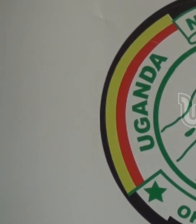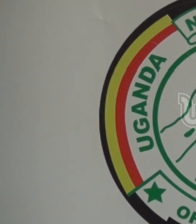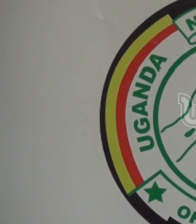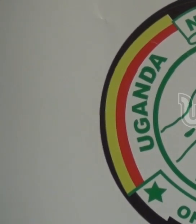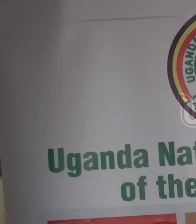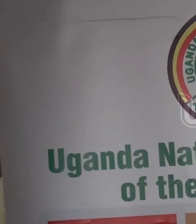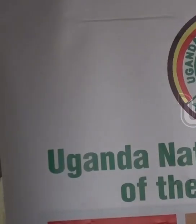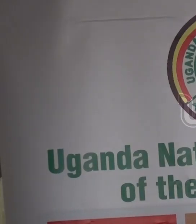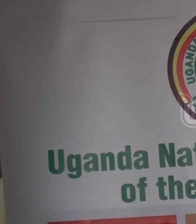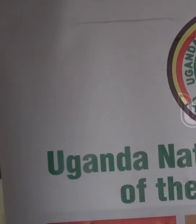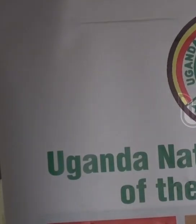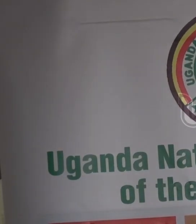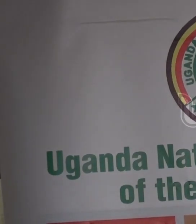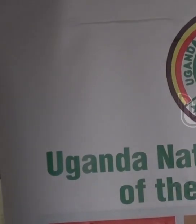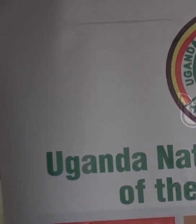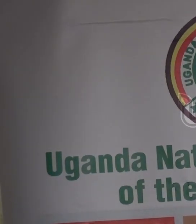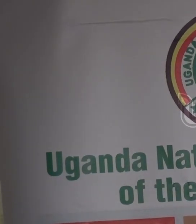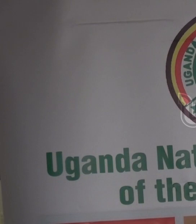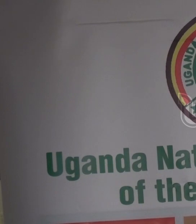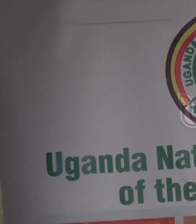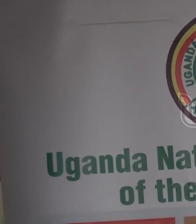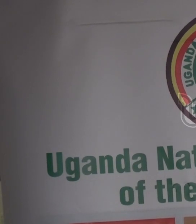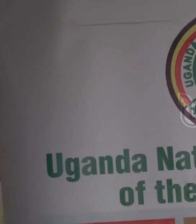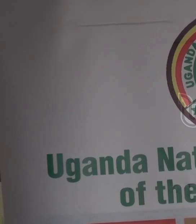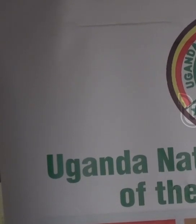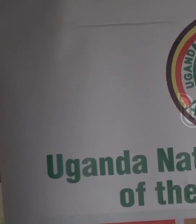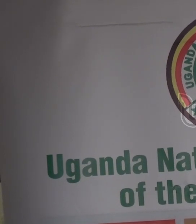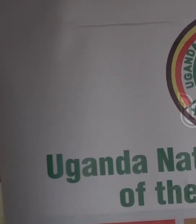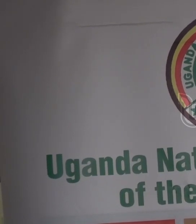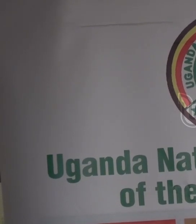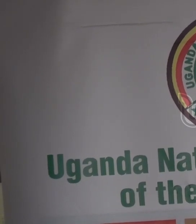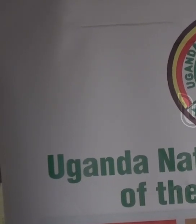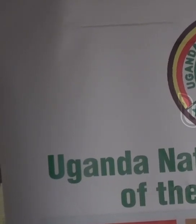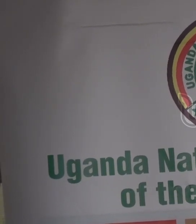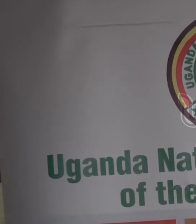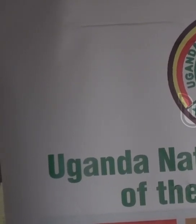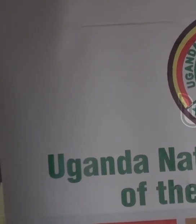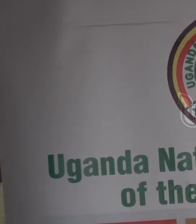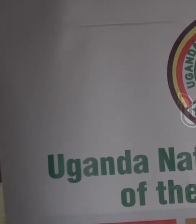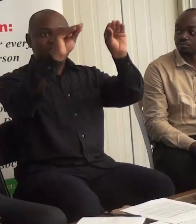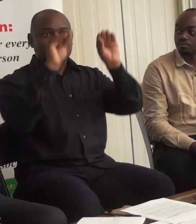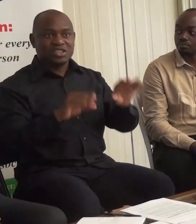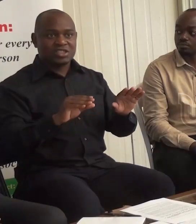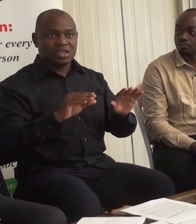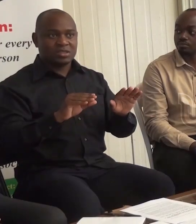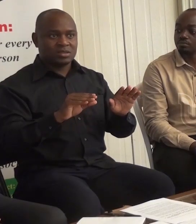materials, limited finances, and inadequate well-trained teachers to cater for people's special needs. There are very many challenges